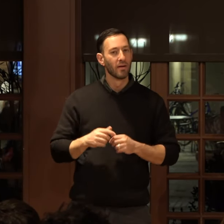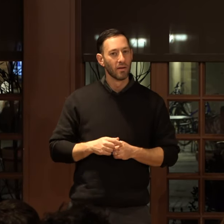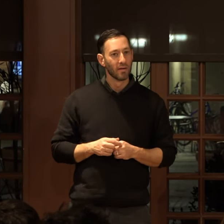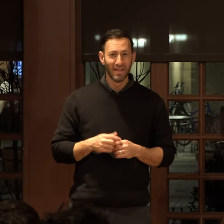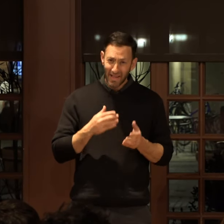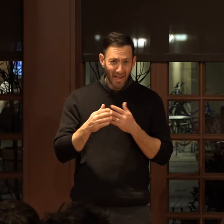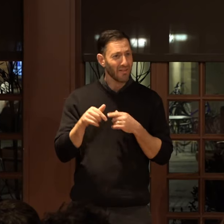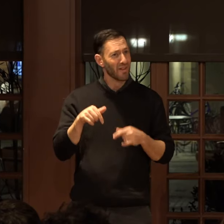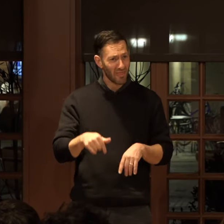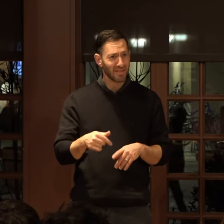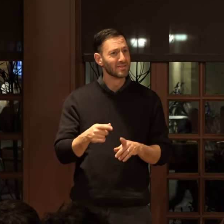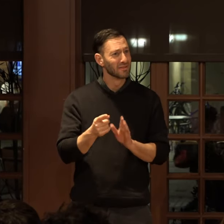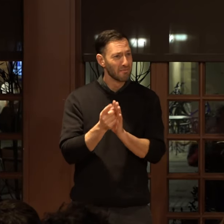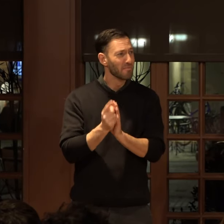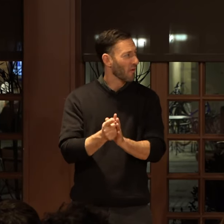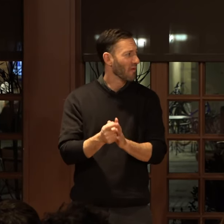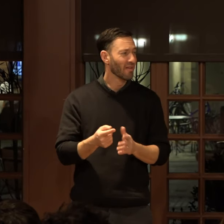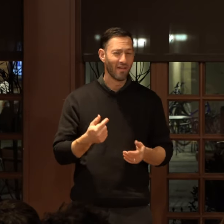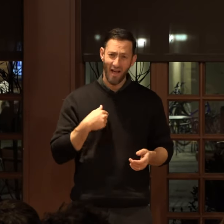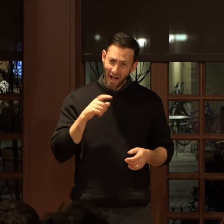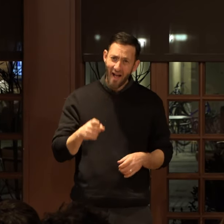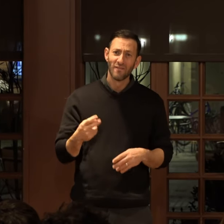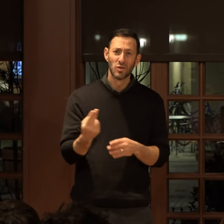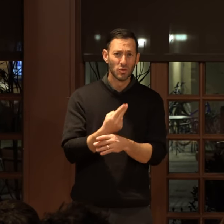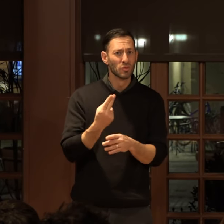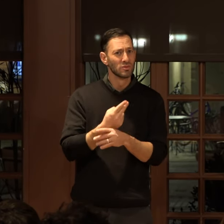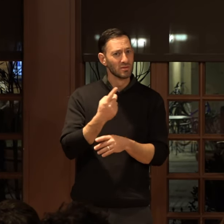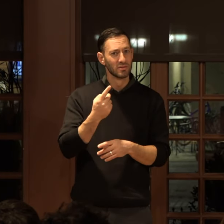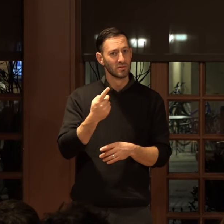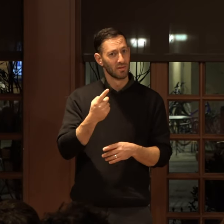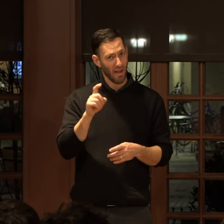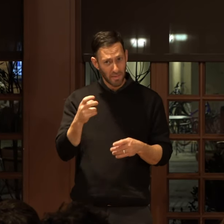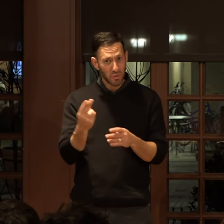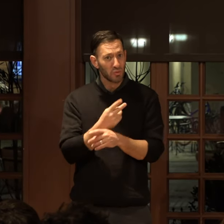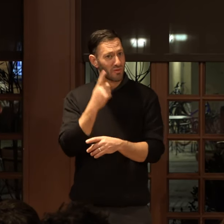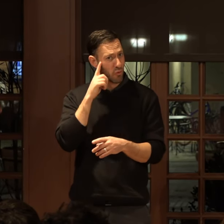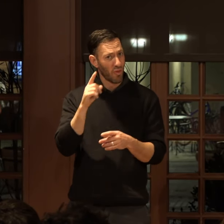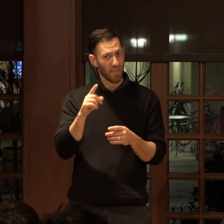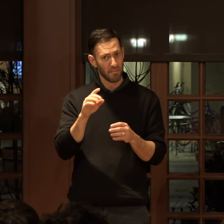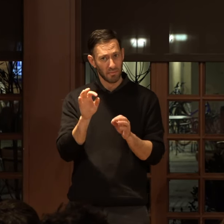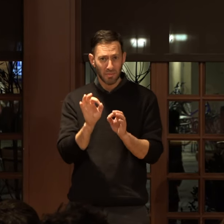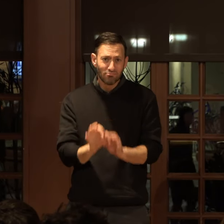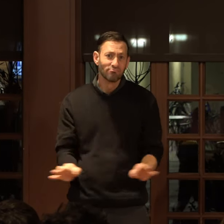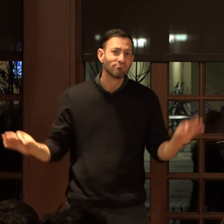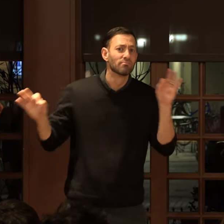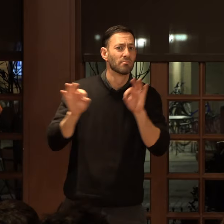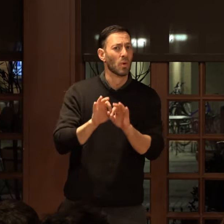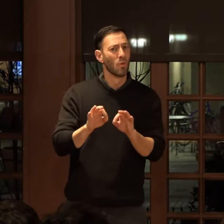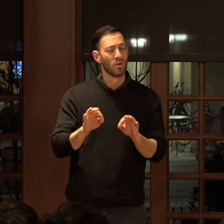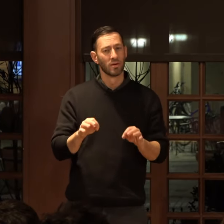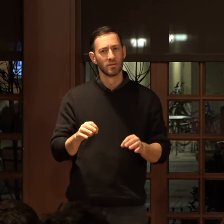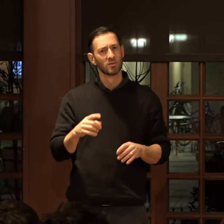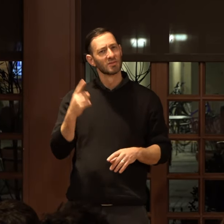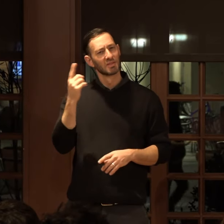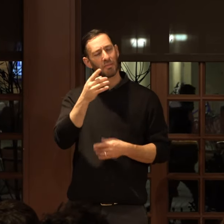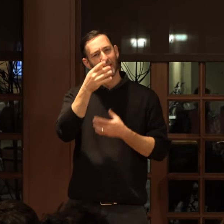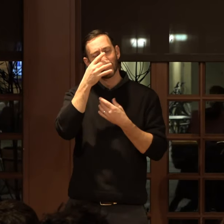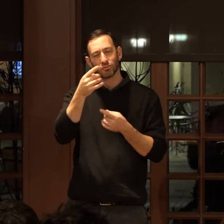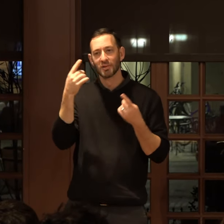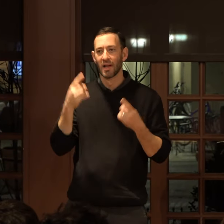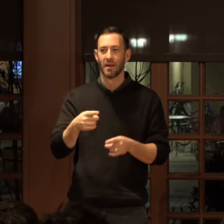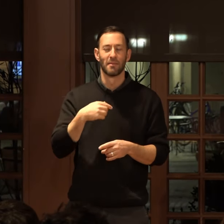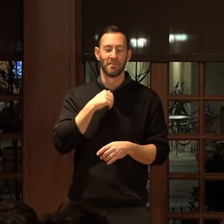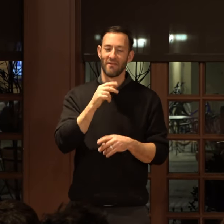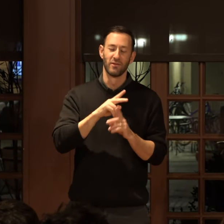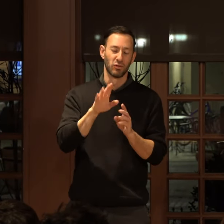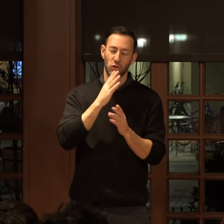well, even in this particular moment, right? I don't even have to use them for them to be everything. And so I do think that there's something interesting happening. I'm not gonna be